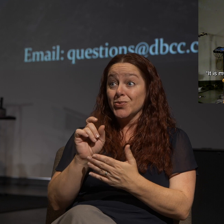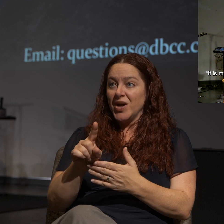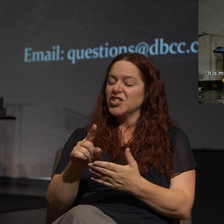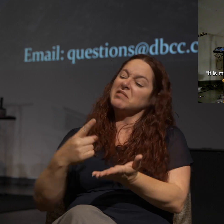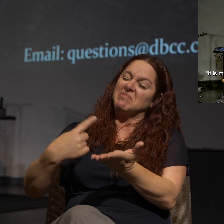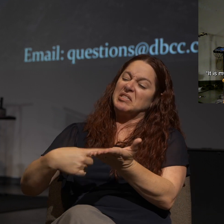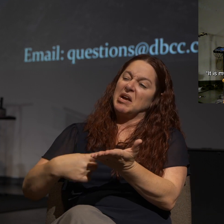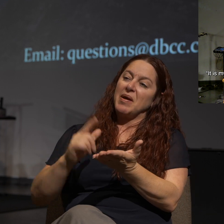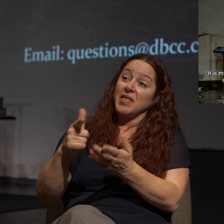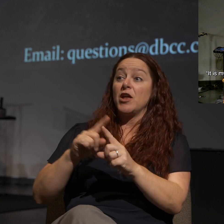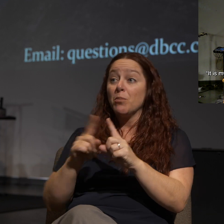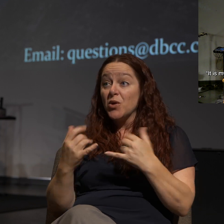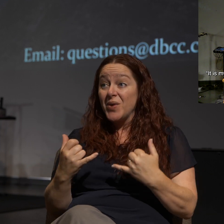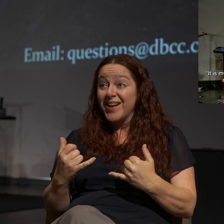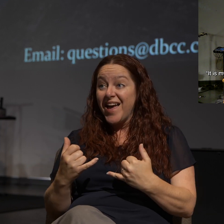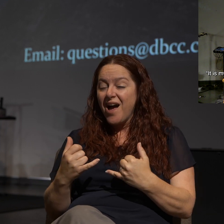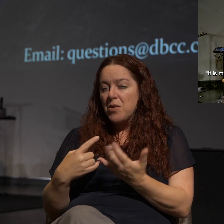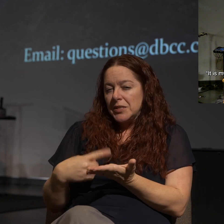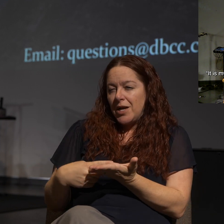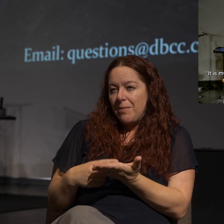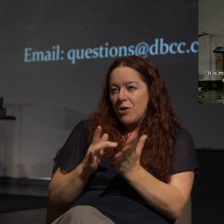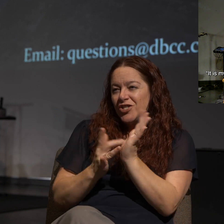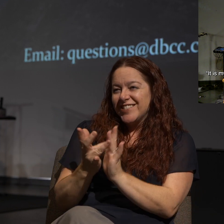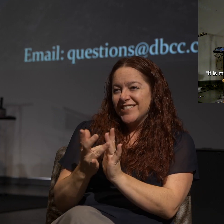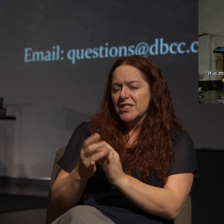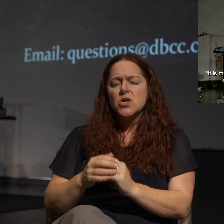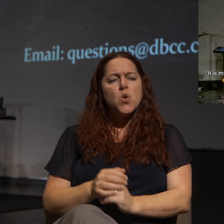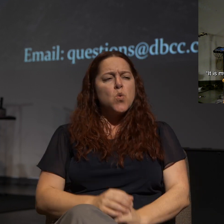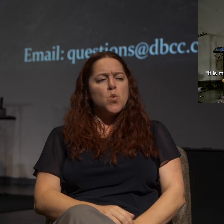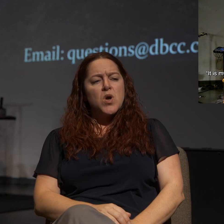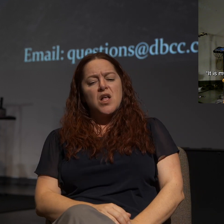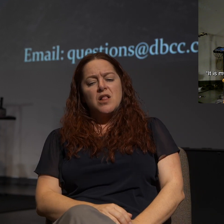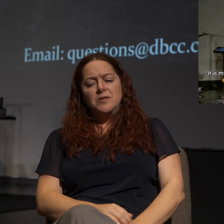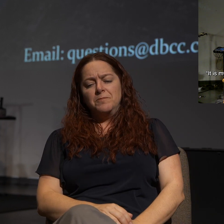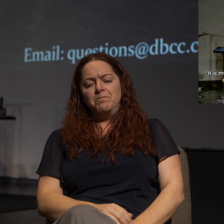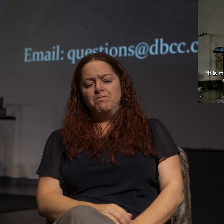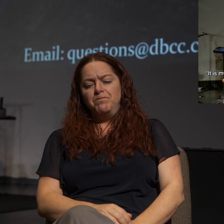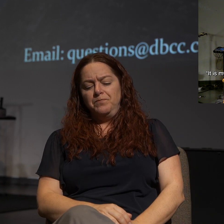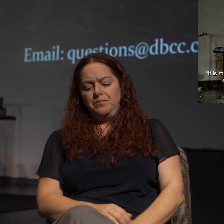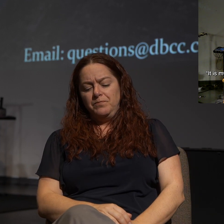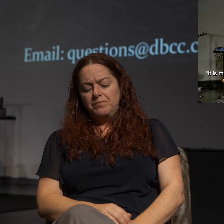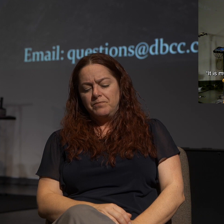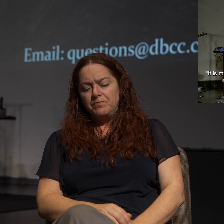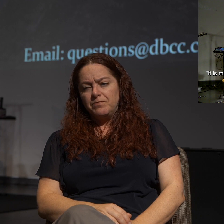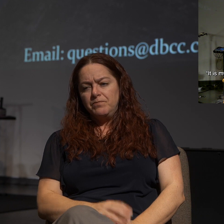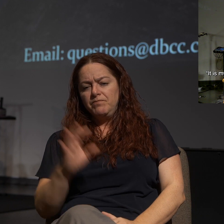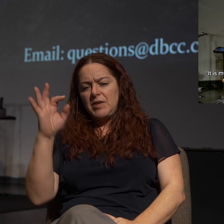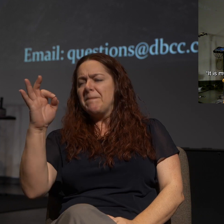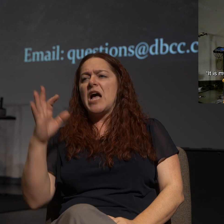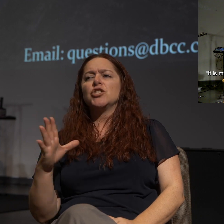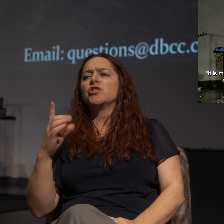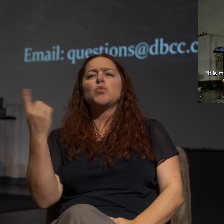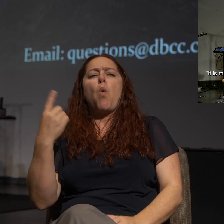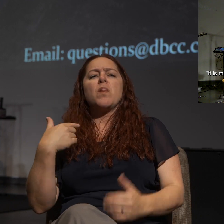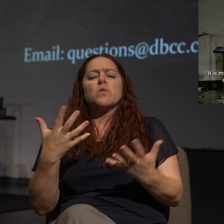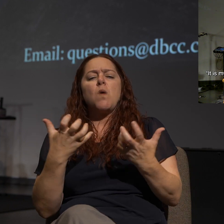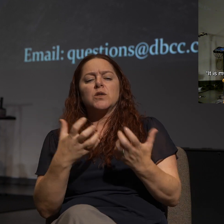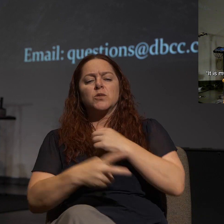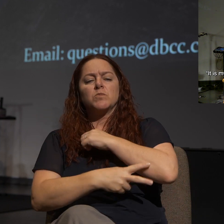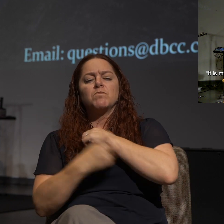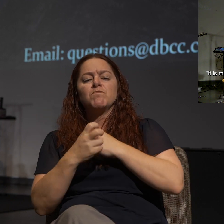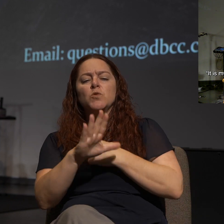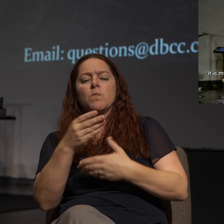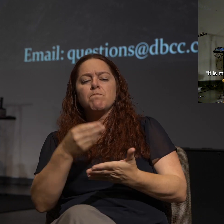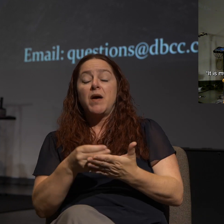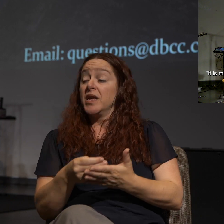about it at some point. But can I tell you about Jesus? Well, you know, every church and every pastor at a church, all they want to do is just steal your money. That might